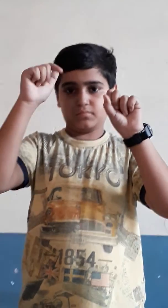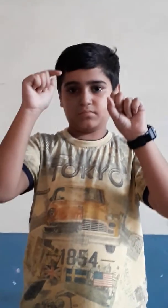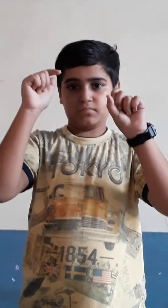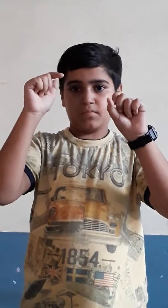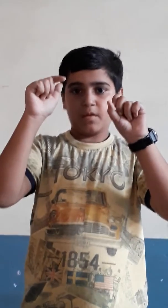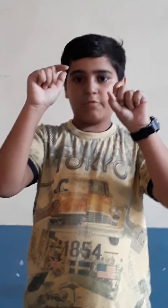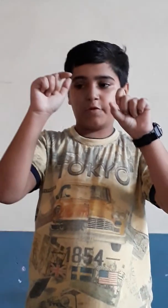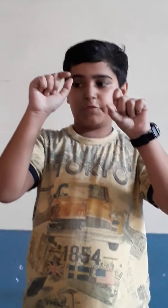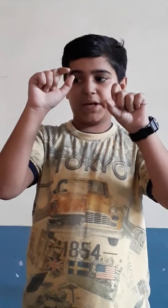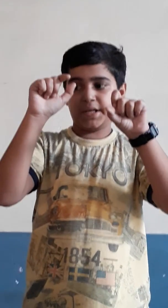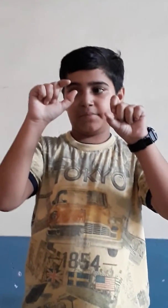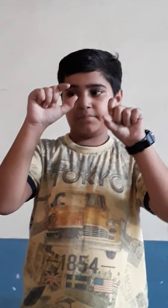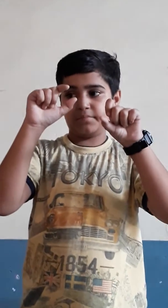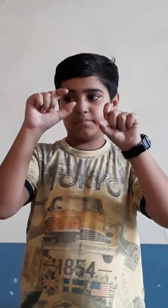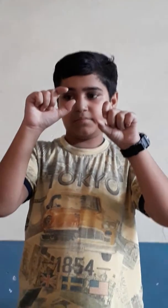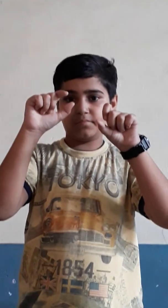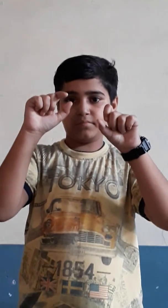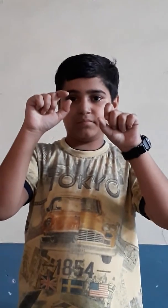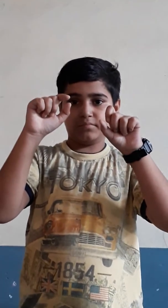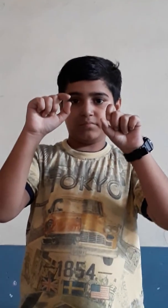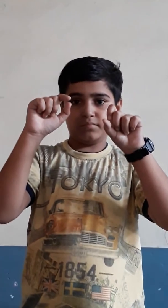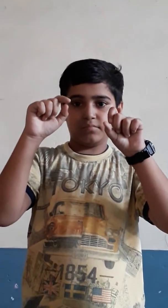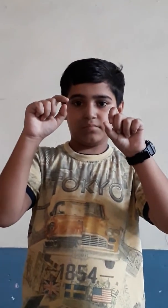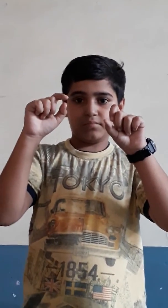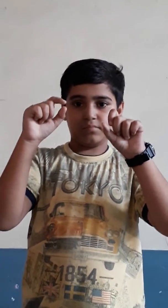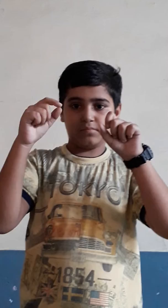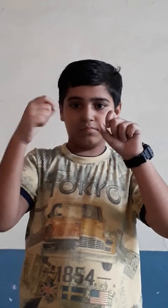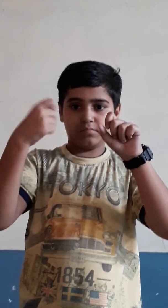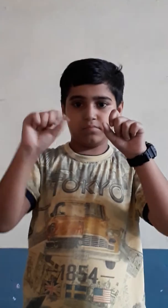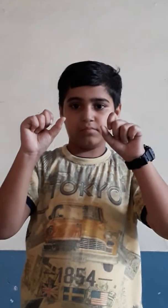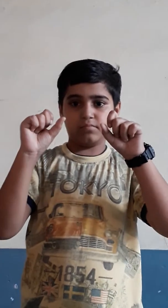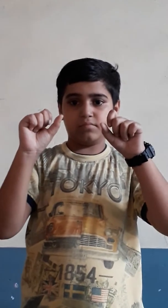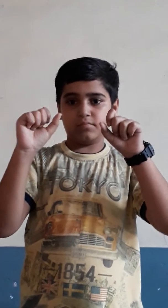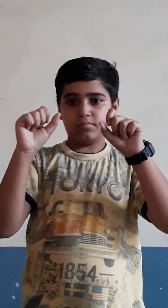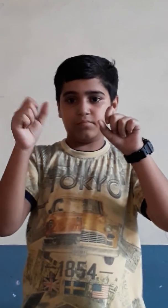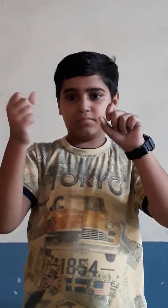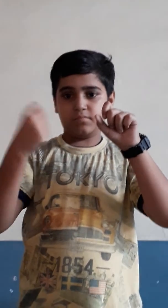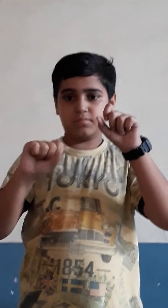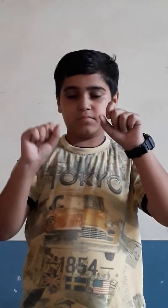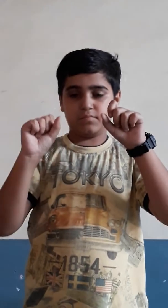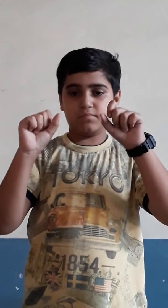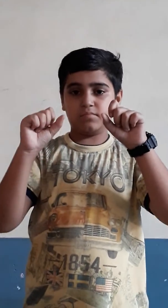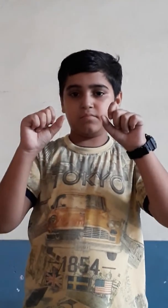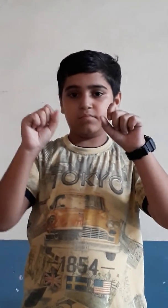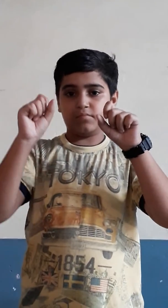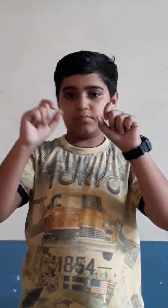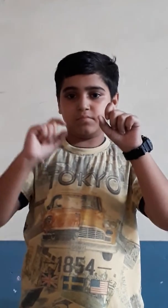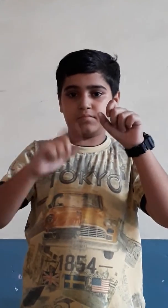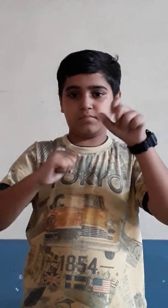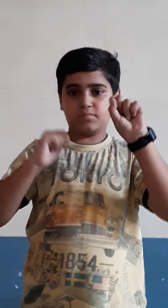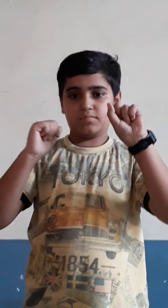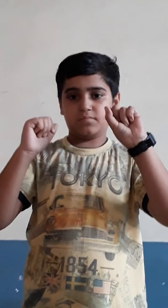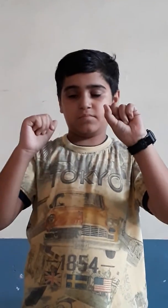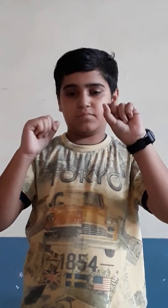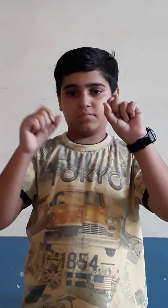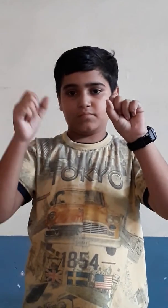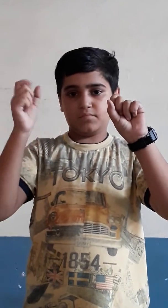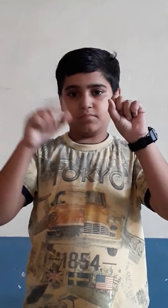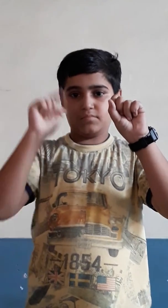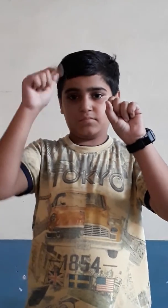Answer? 15. Very good. Plus 2, plus 1, plus 9, plus 3, plus